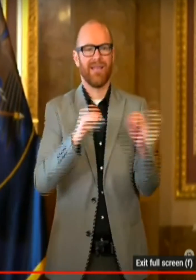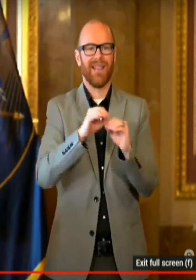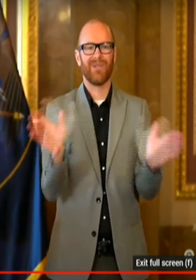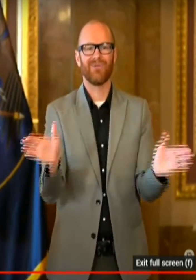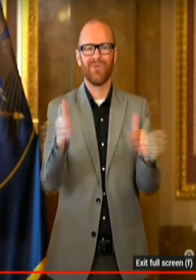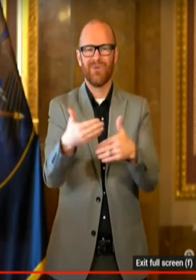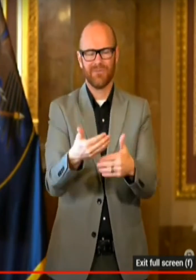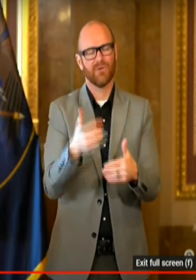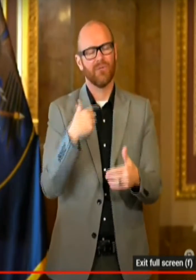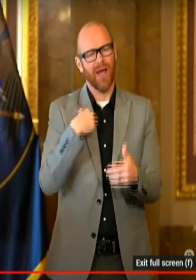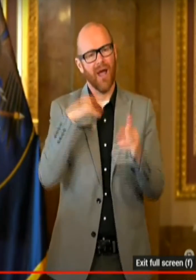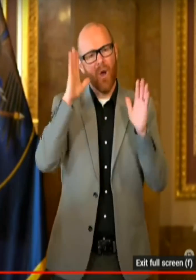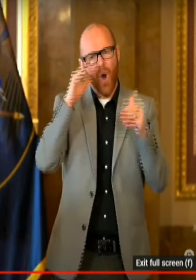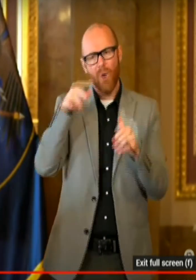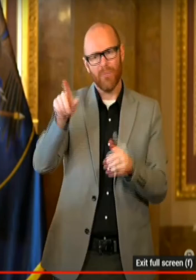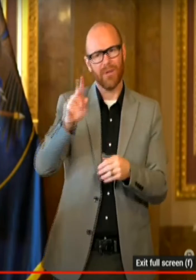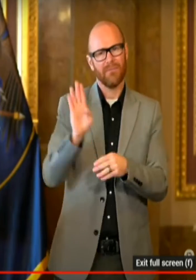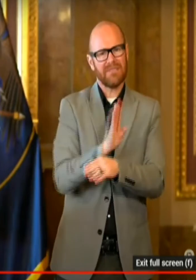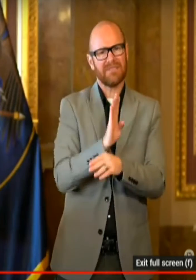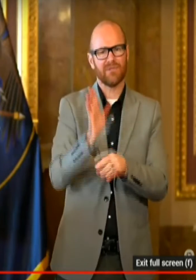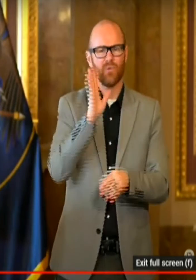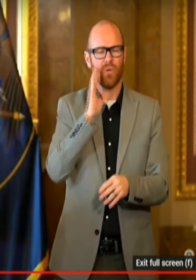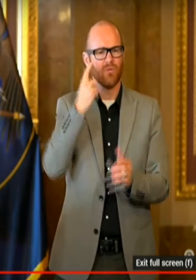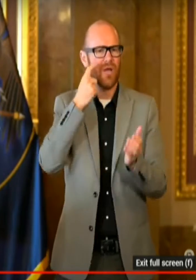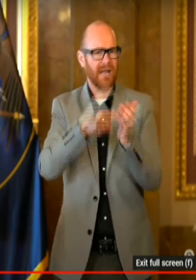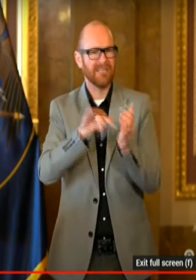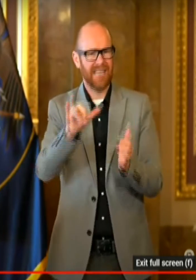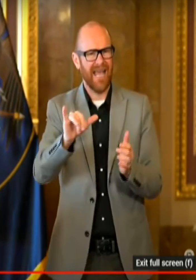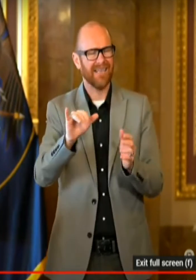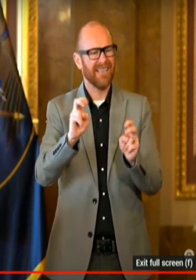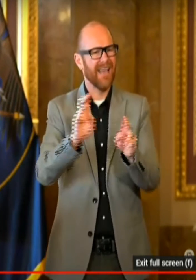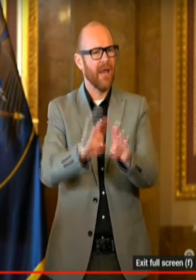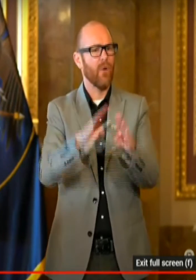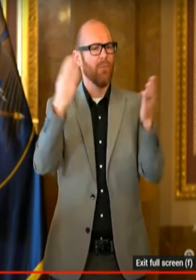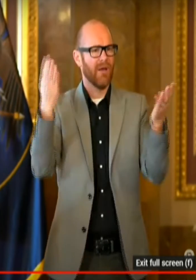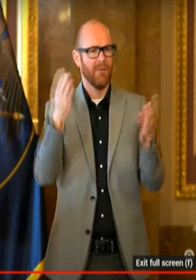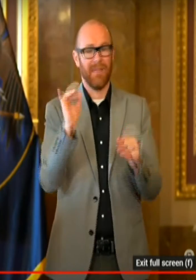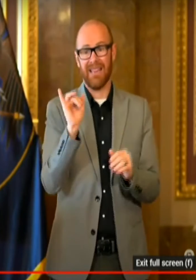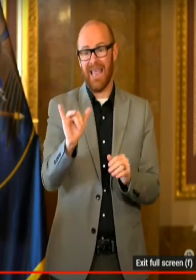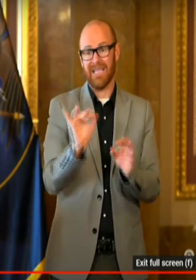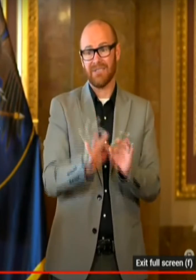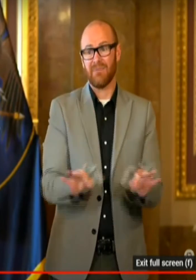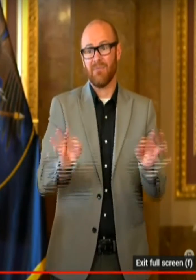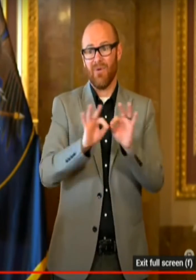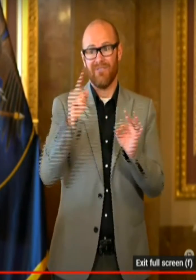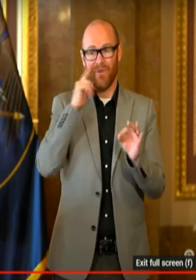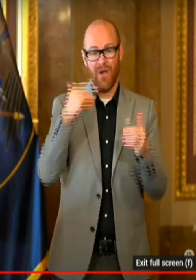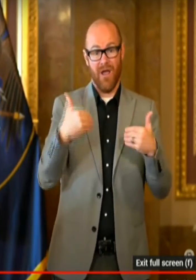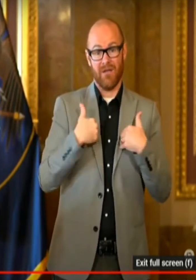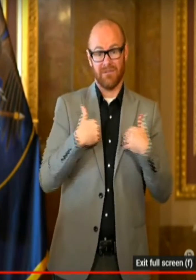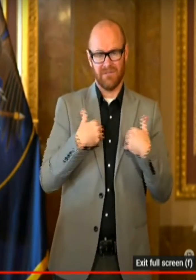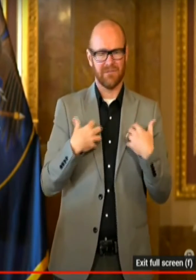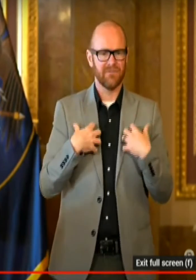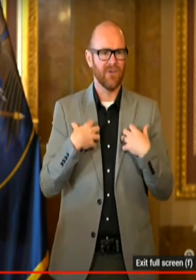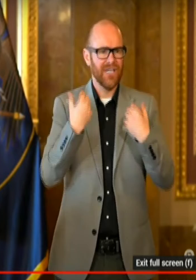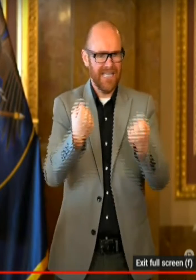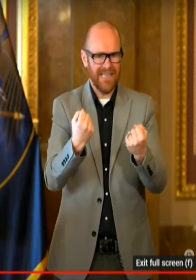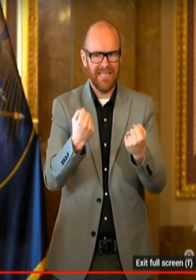that businesses will recognize that and that they'll open that back up. And that's so important for us healing and coming back together.